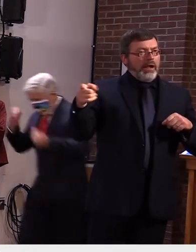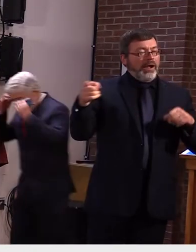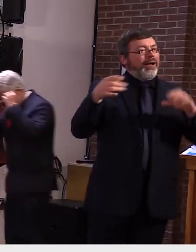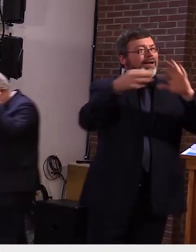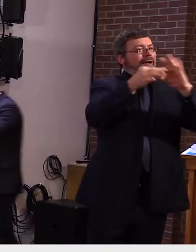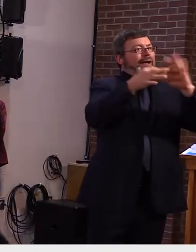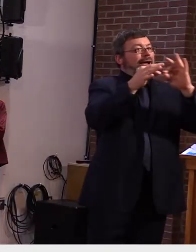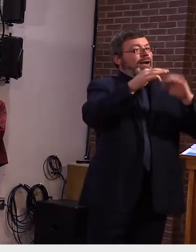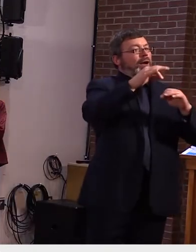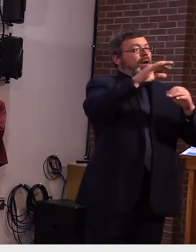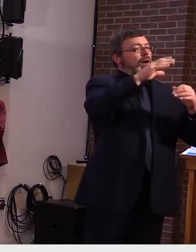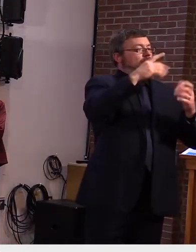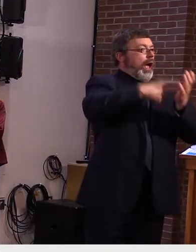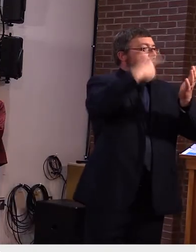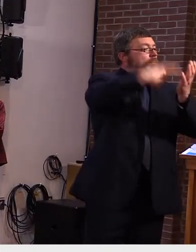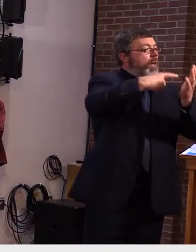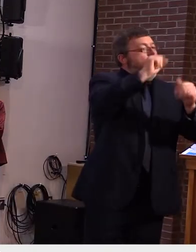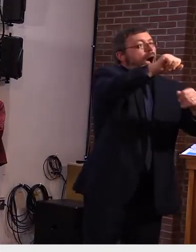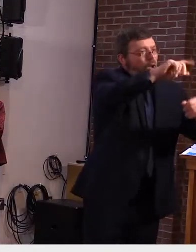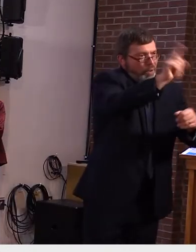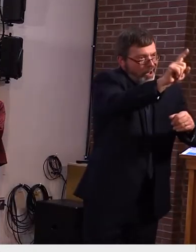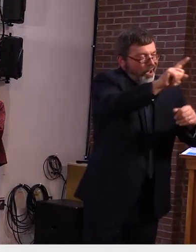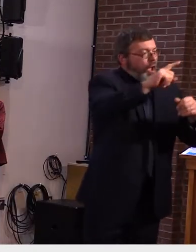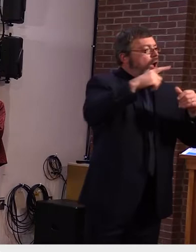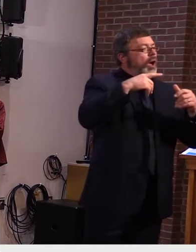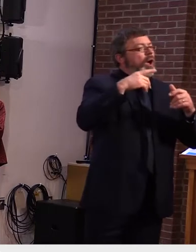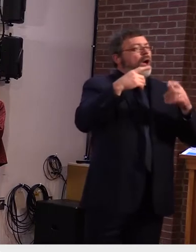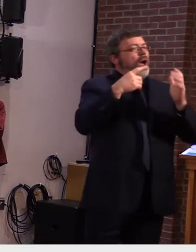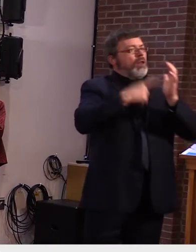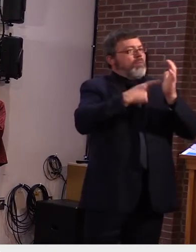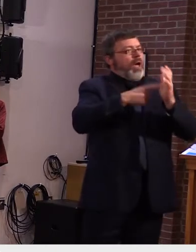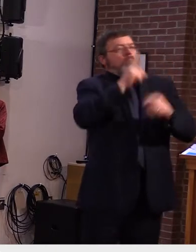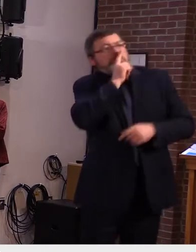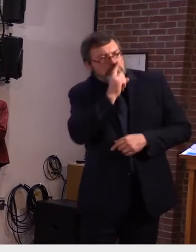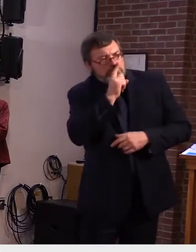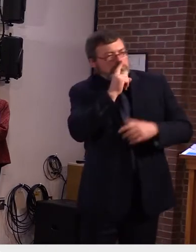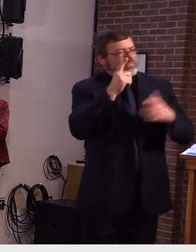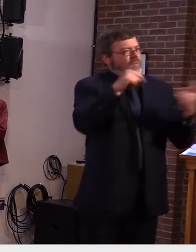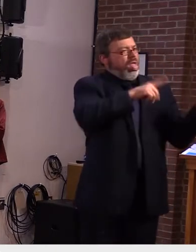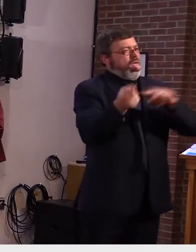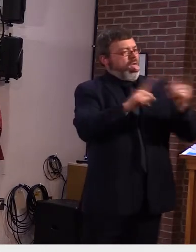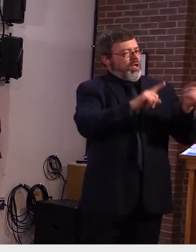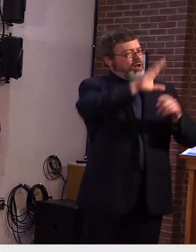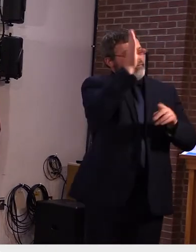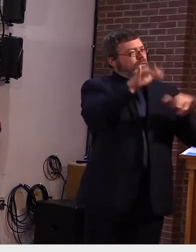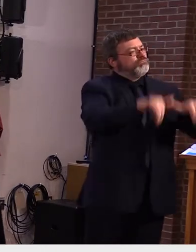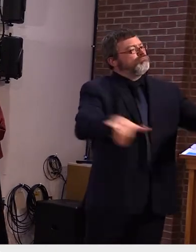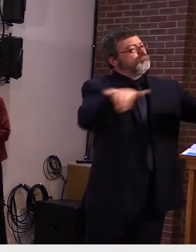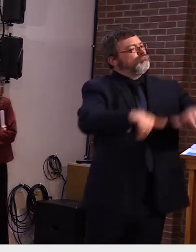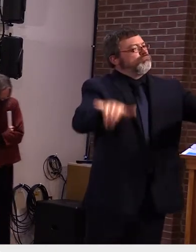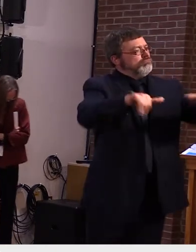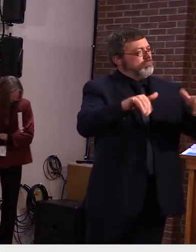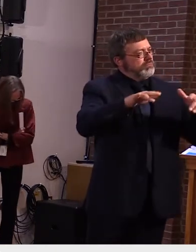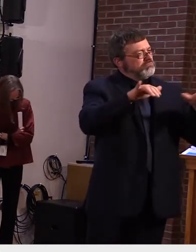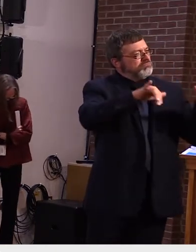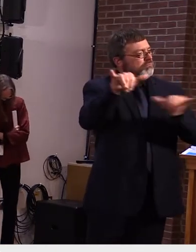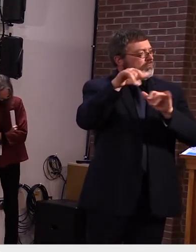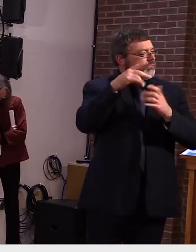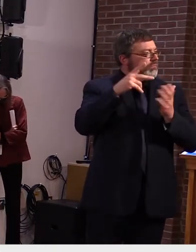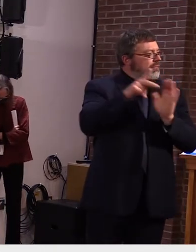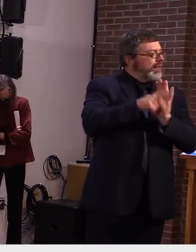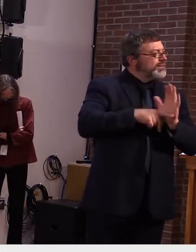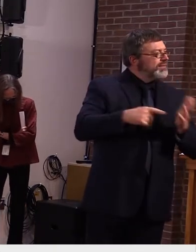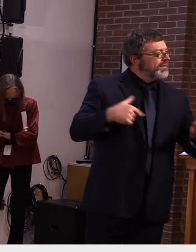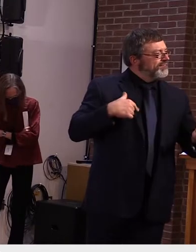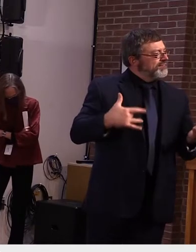on what they give out and just i one of the criticisms we continuously hear is not an even playing